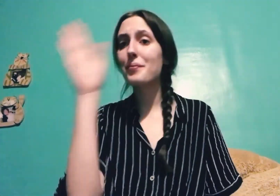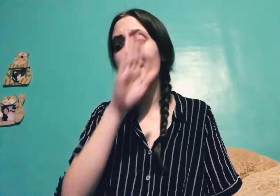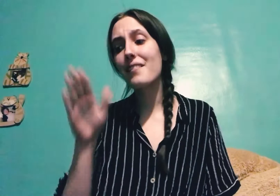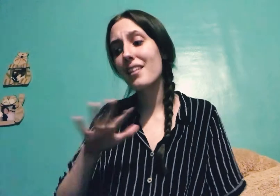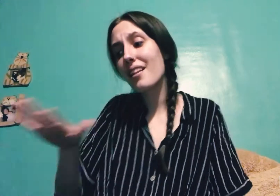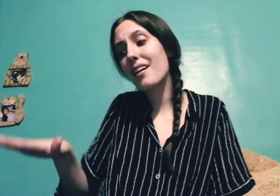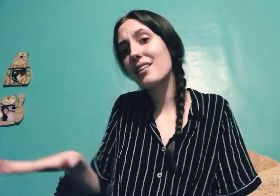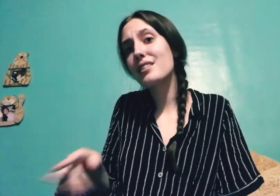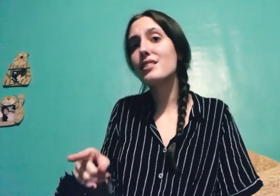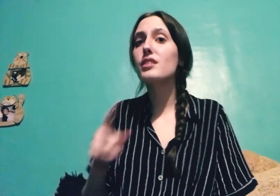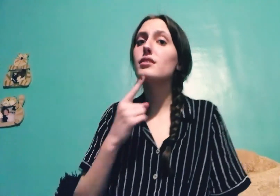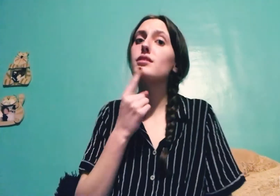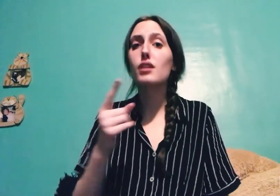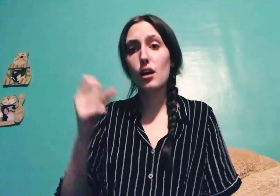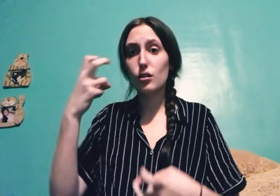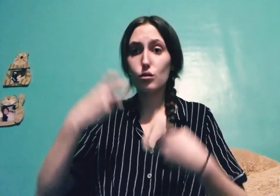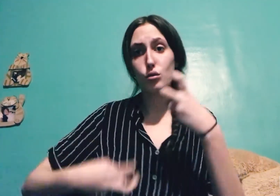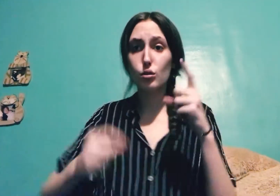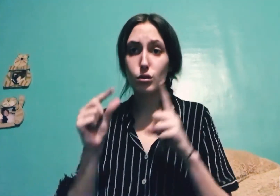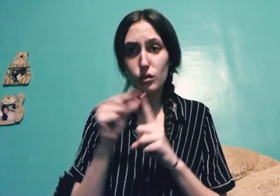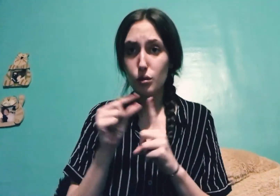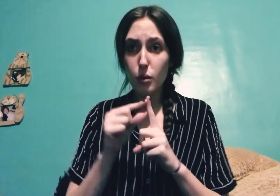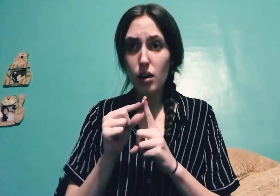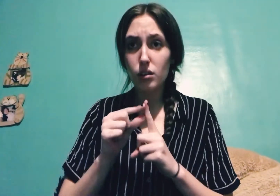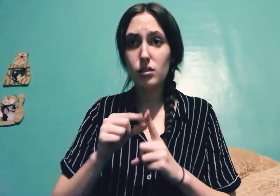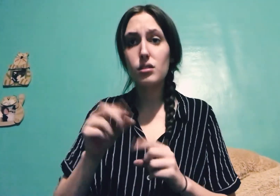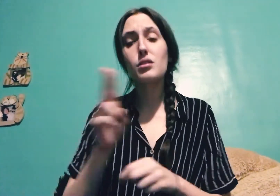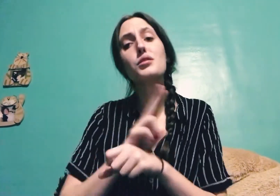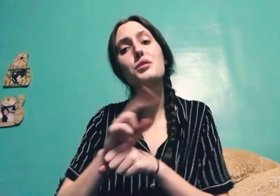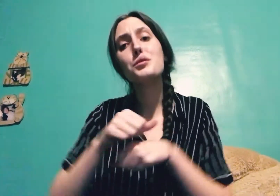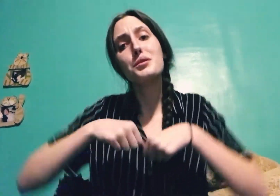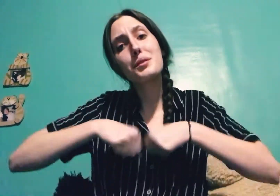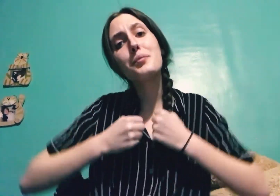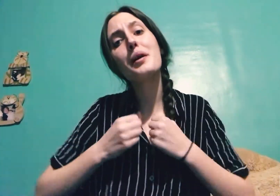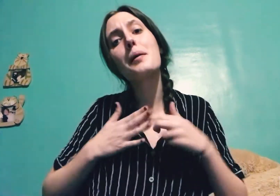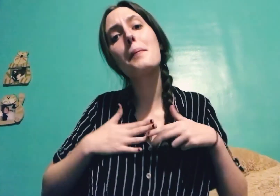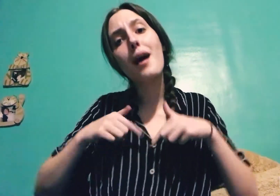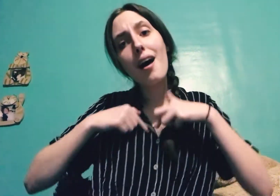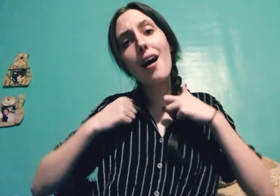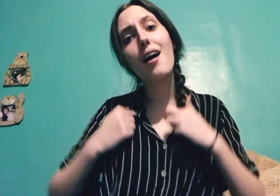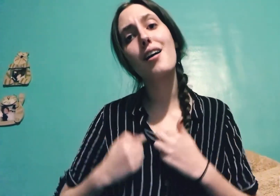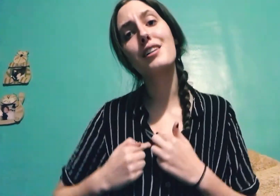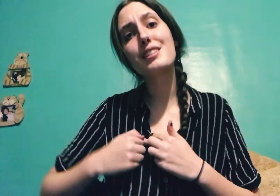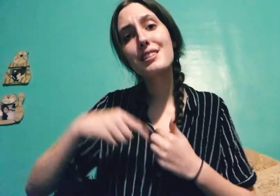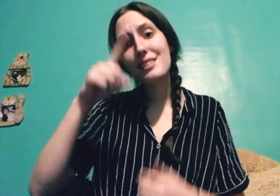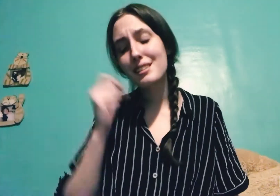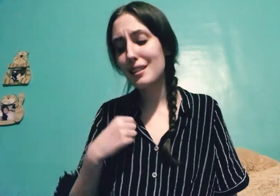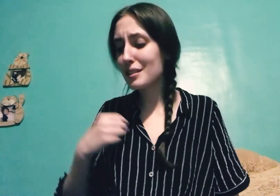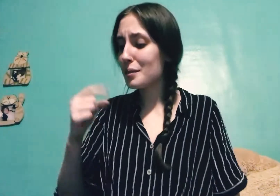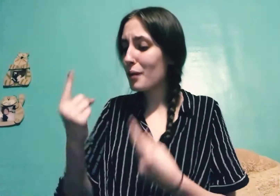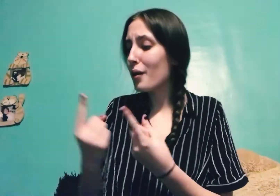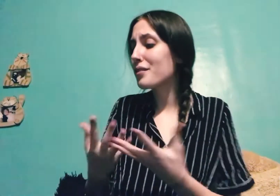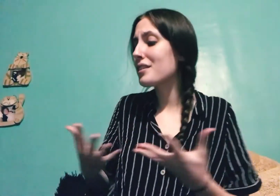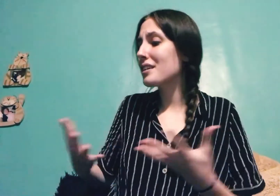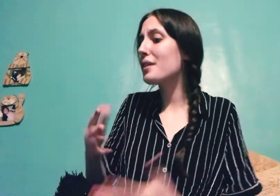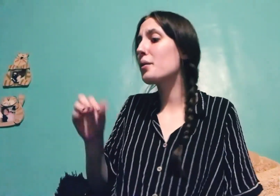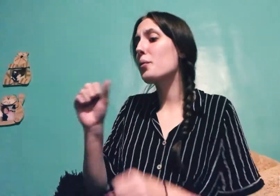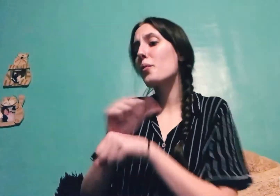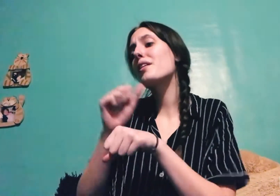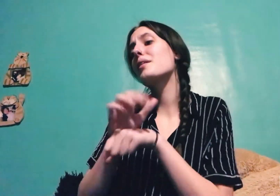never there You say the cruelest words, leaders, they break my heart Cause I'm over here working